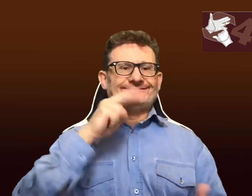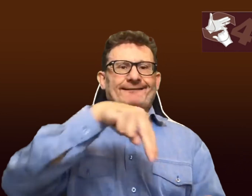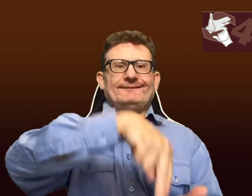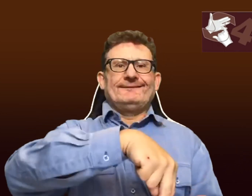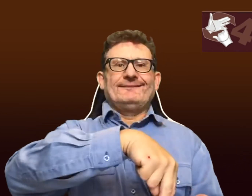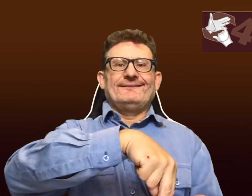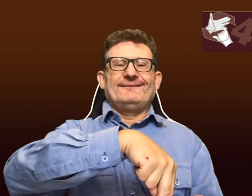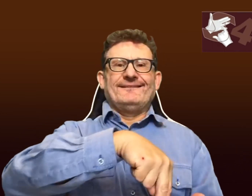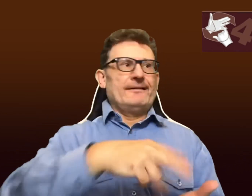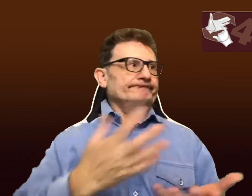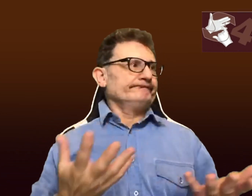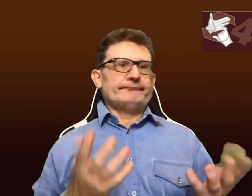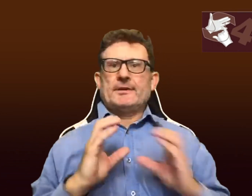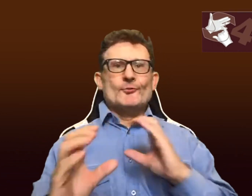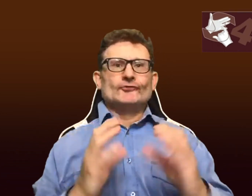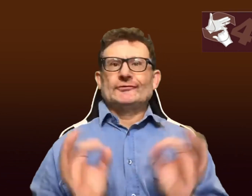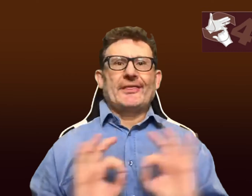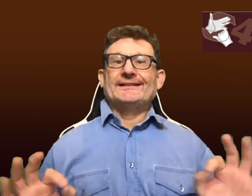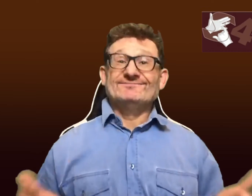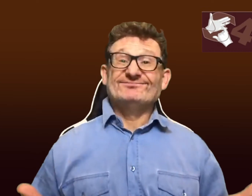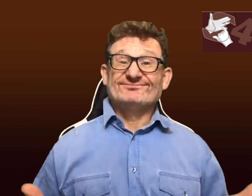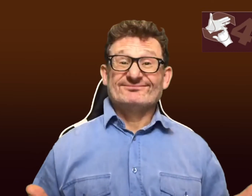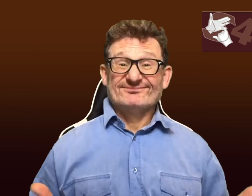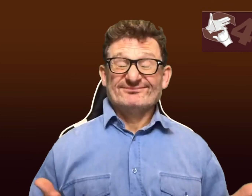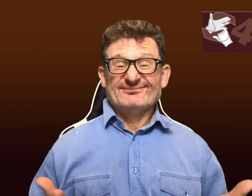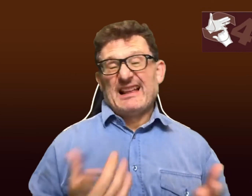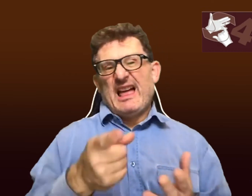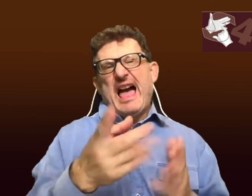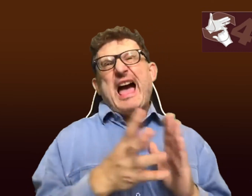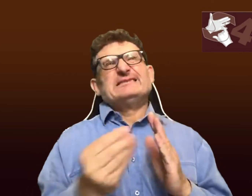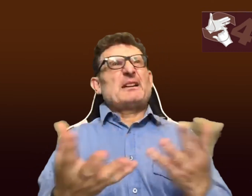a hearing environment, the deaf person was there or you, how would you then communicate?